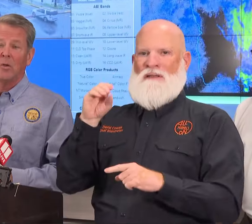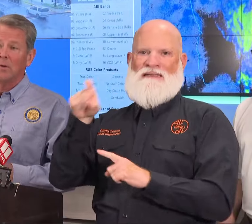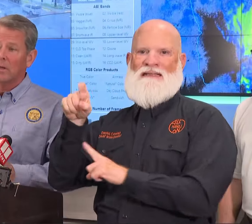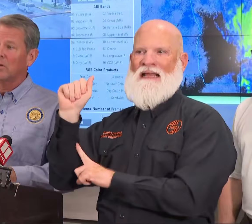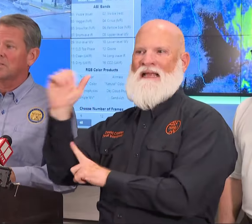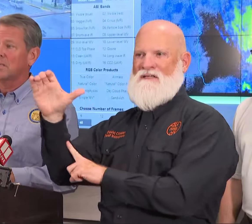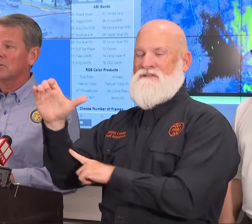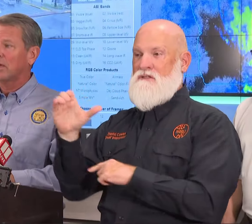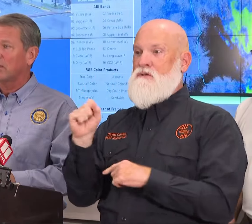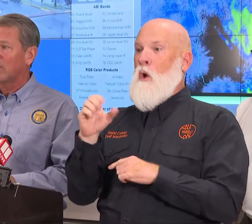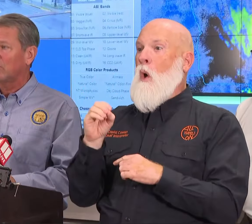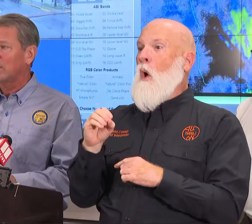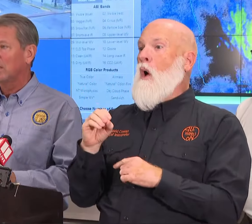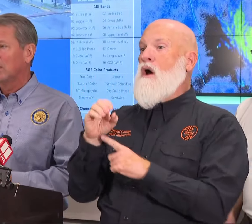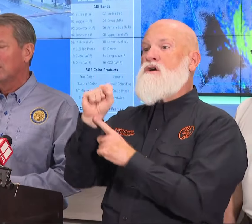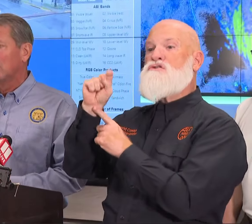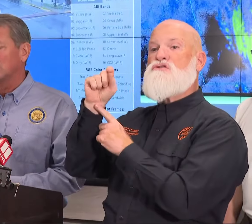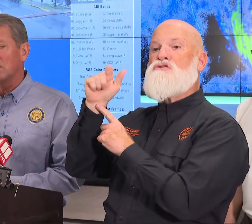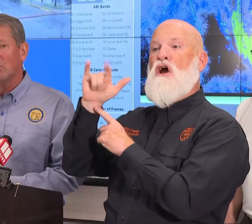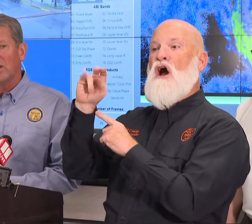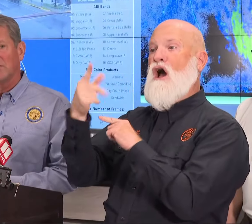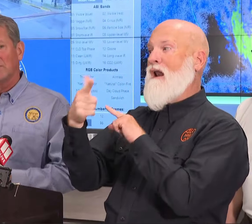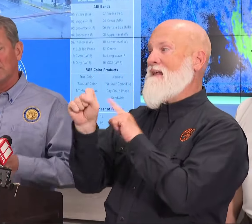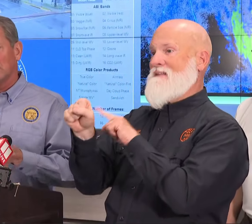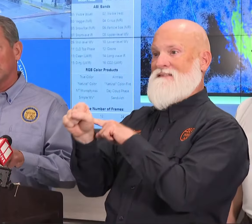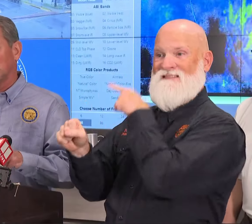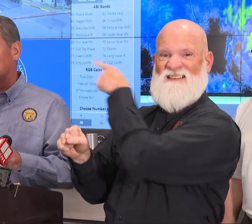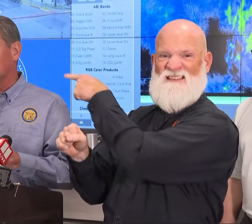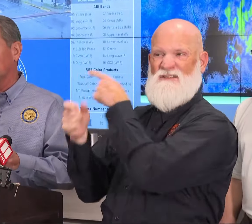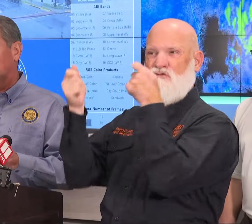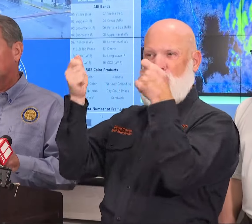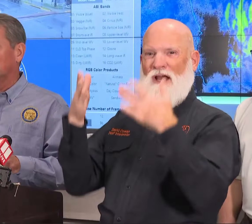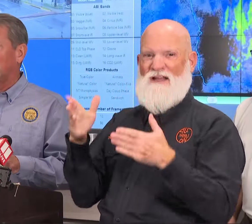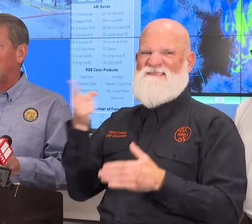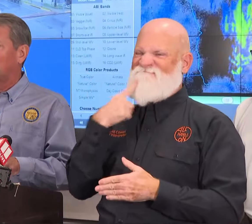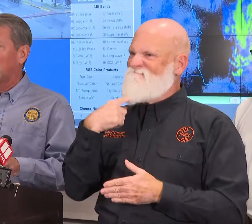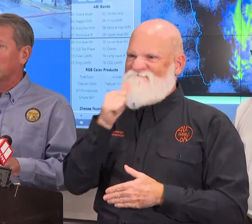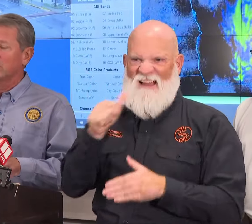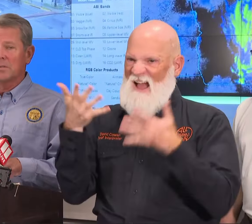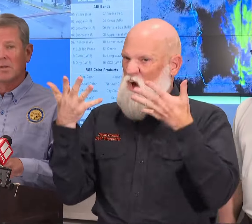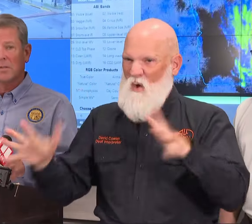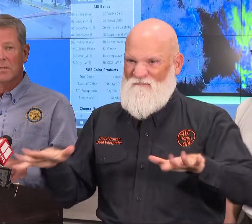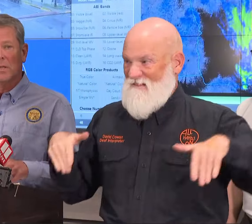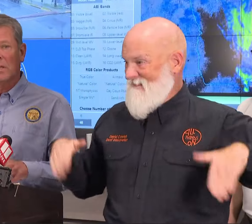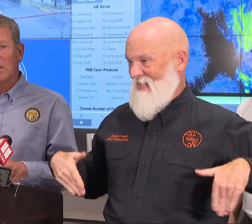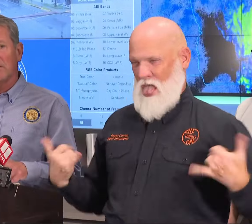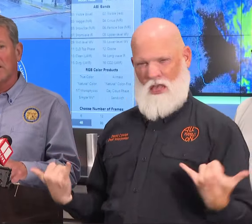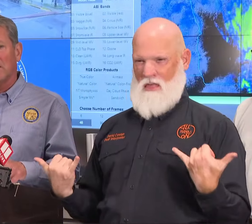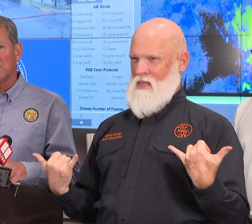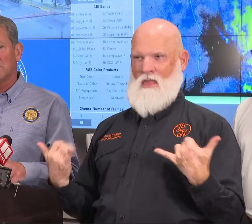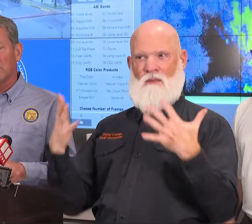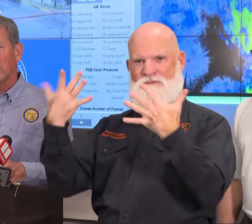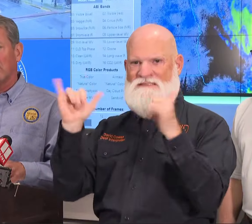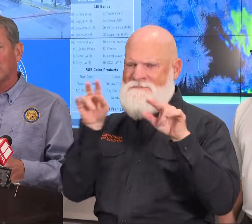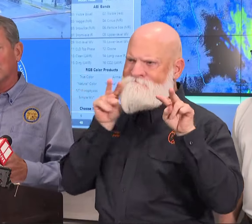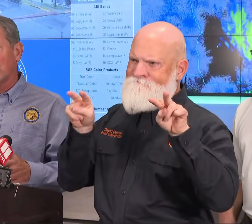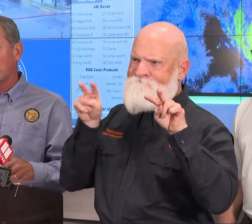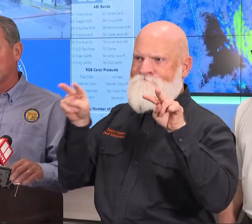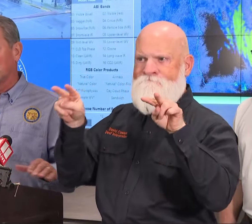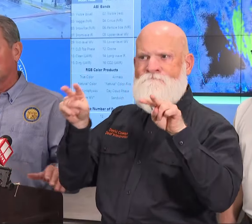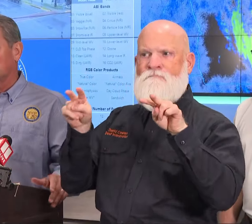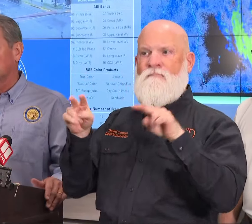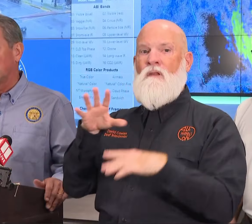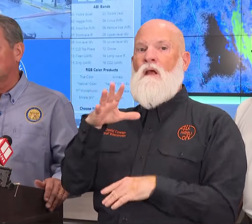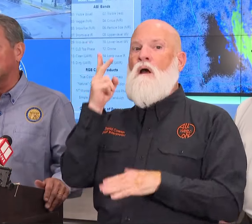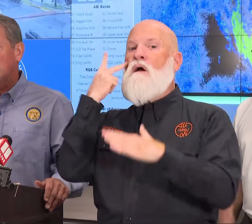this is not over. I know it seems like it may be in some ways, but there's a really bad model that shows us getting another eight inches of rain, which